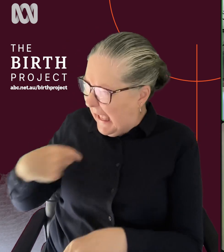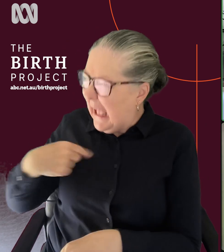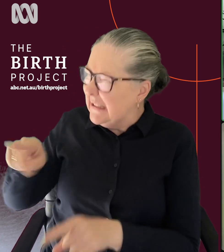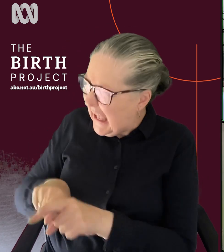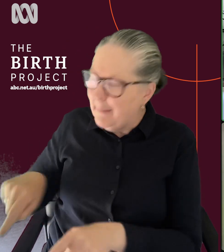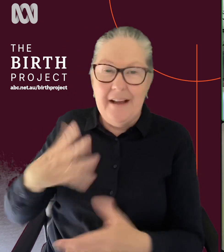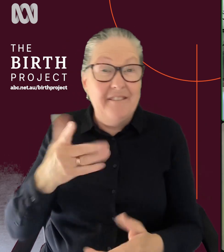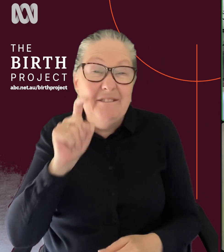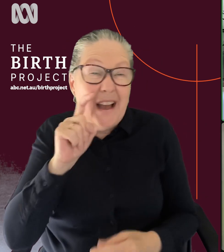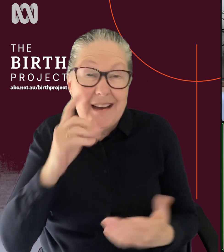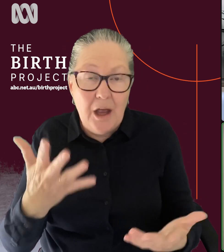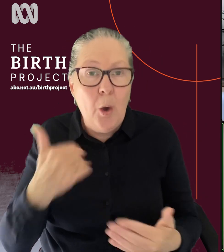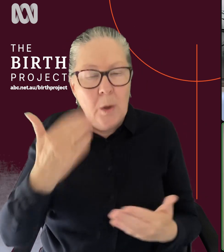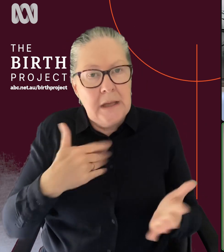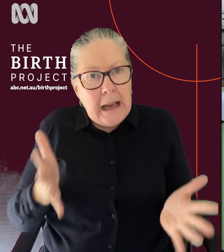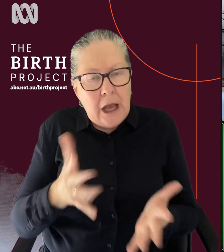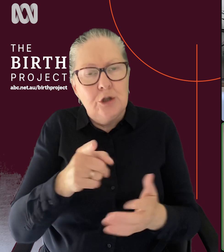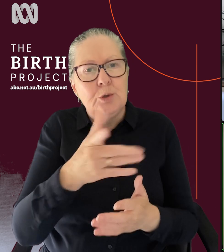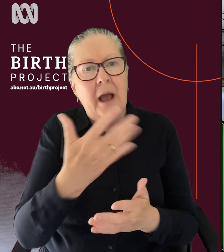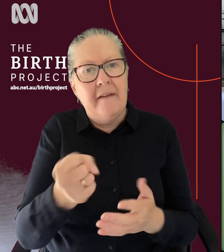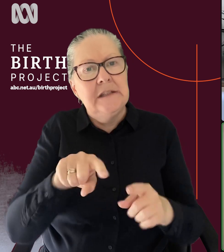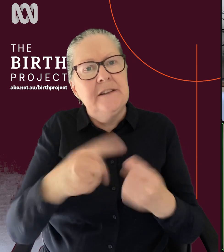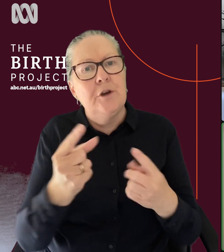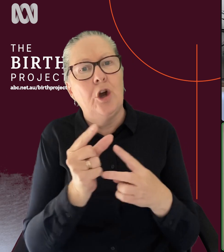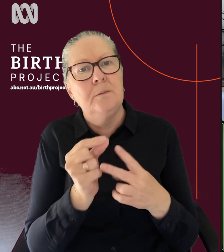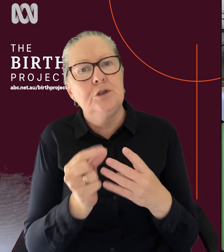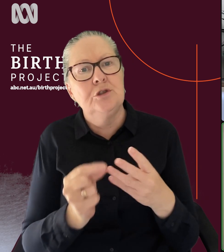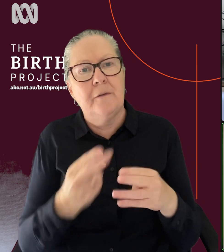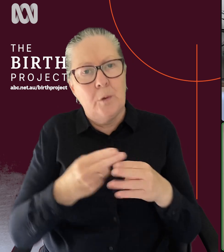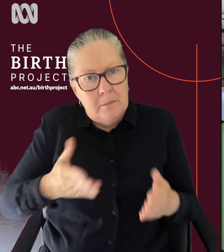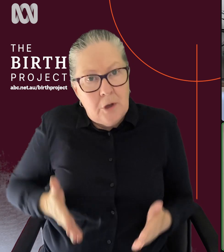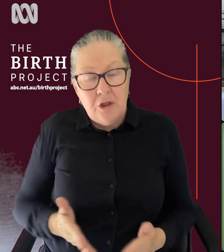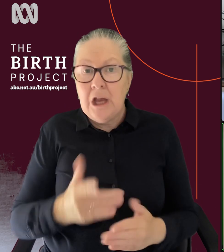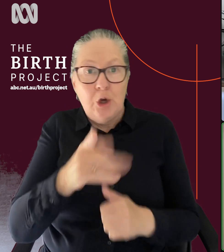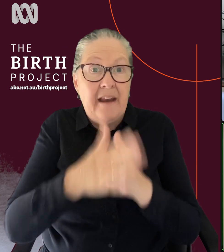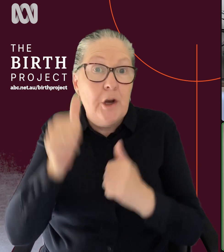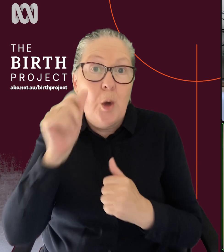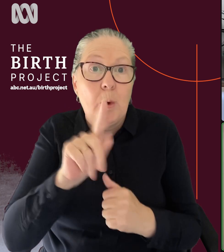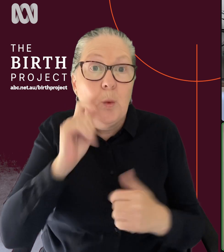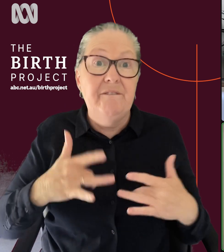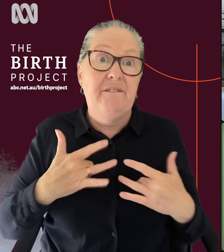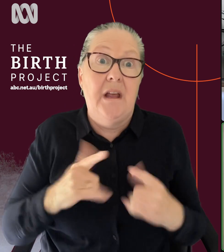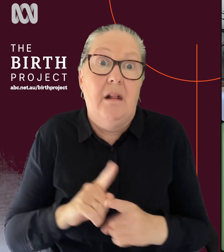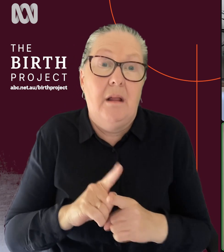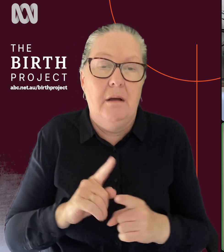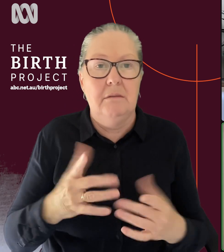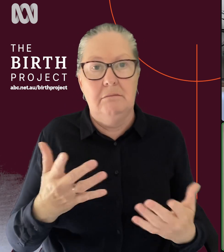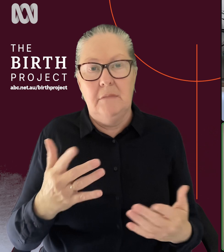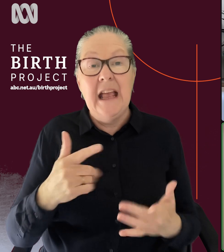Yeah. It's funny. So, I mean, we always encourage you to have multiple options and you never know what you'll feel like. I think if my husband had done any kind of light